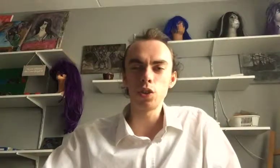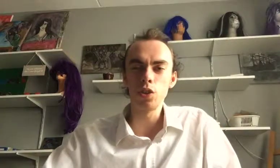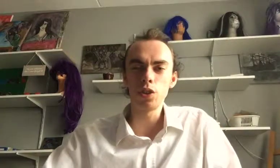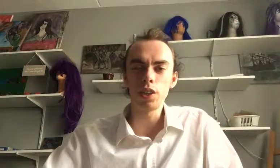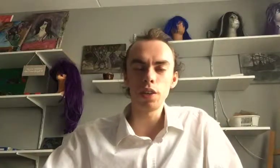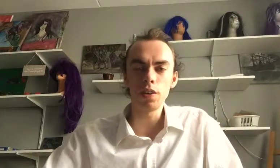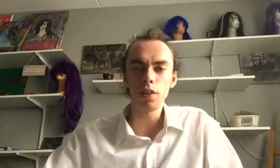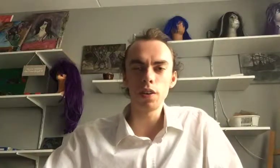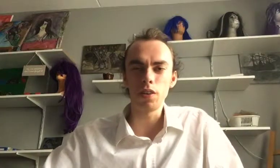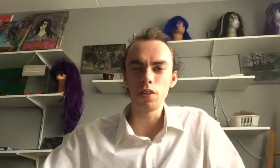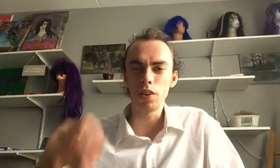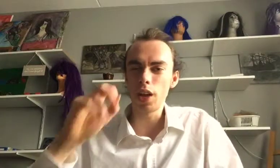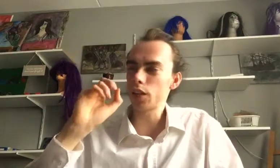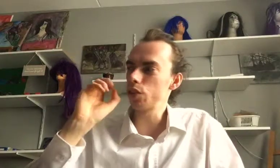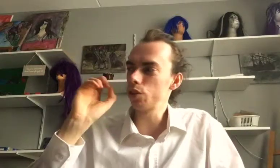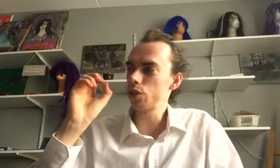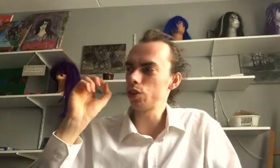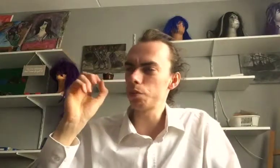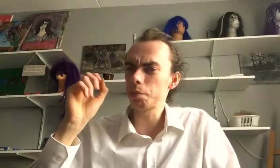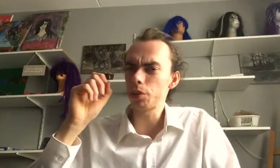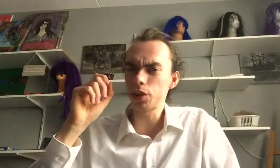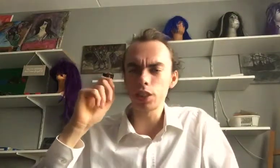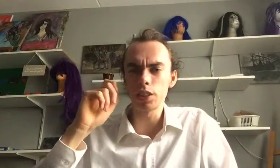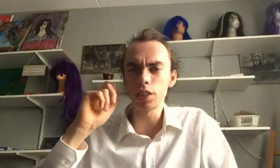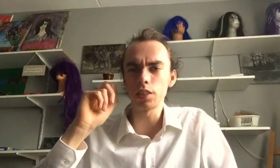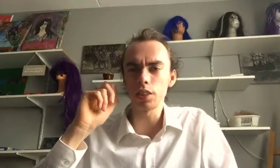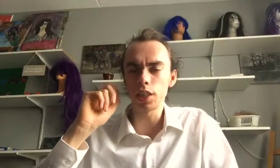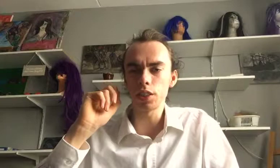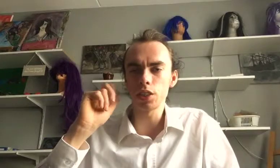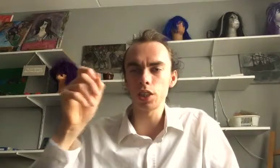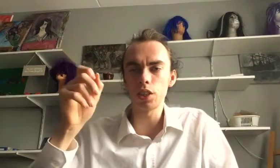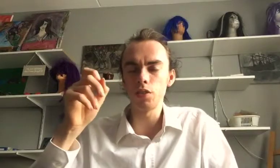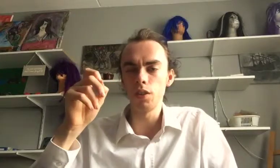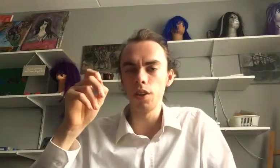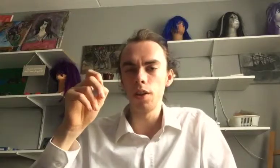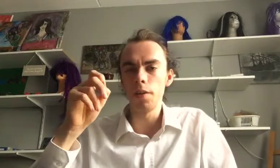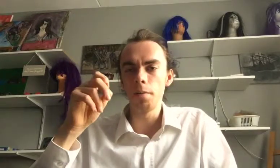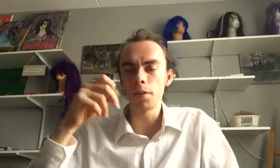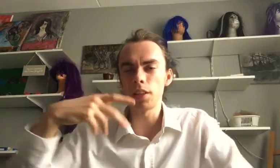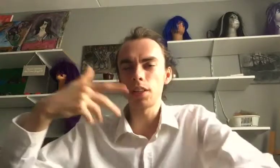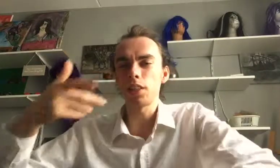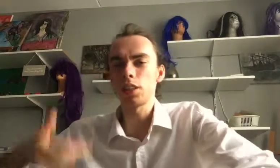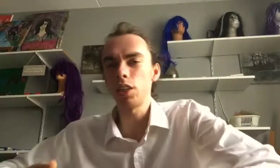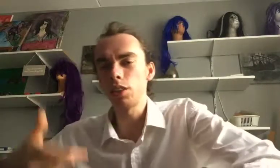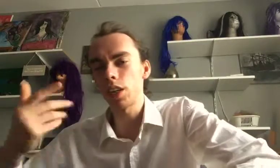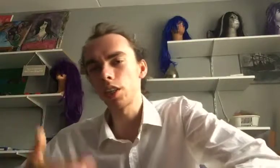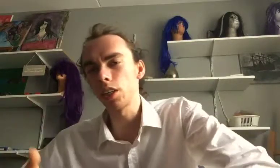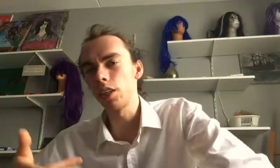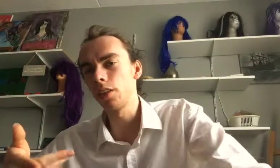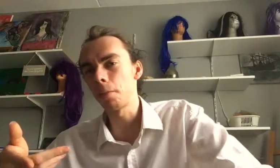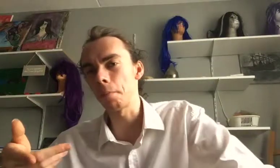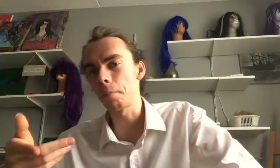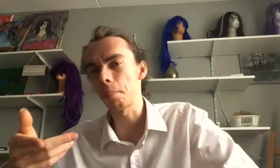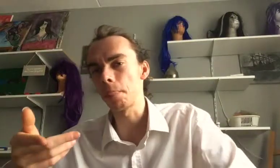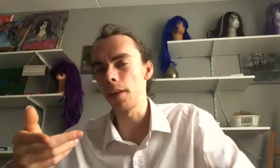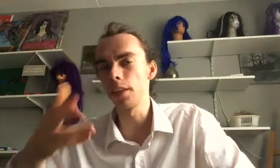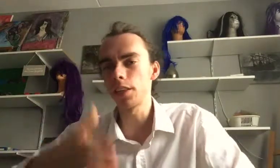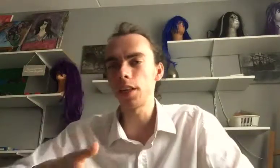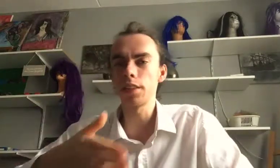only, actually only on the process that the cancer cell, that the cell is actually in the state